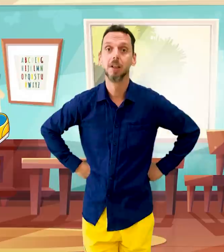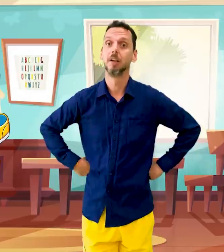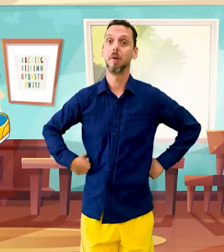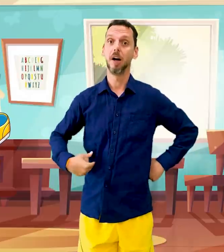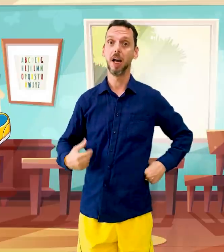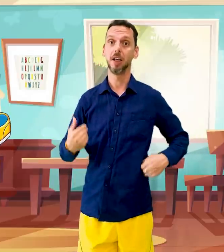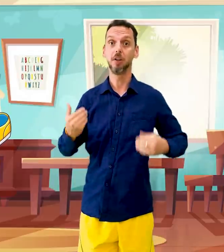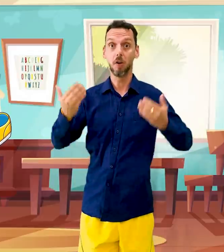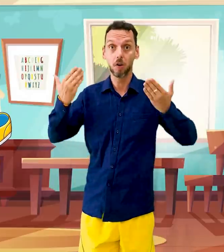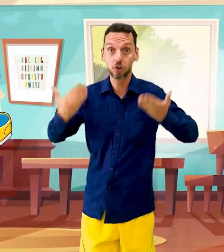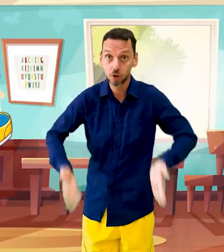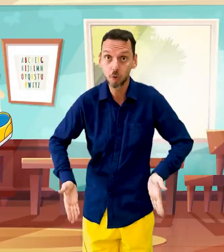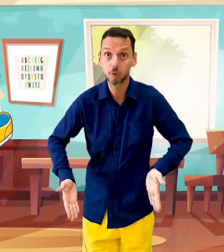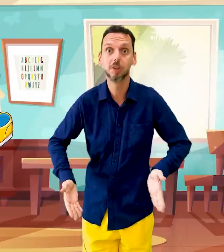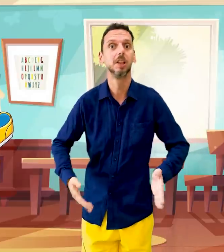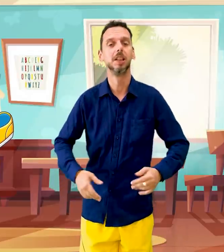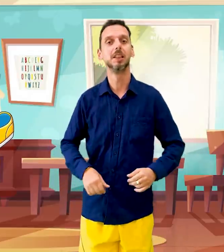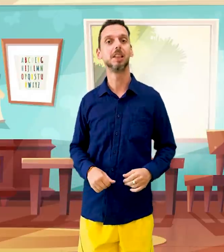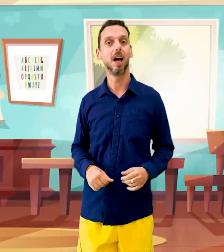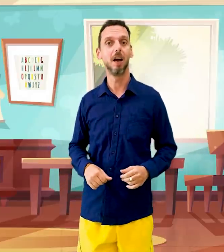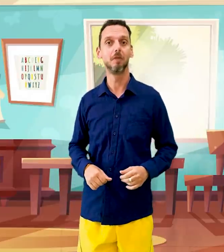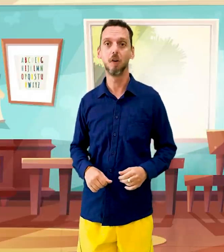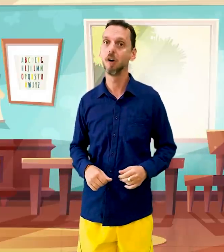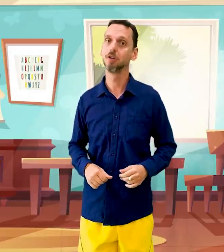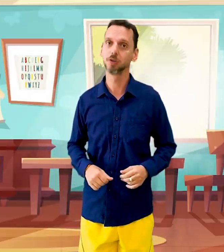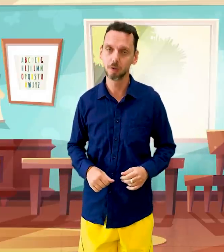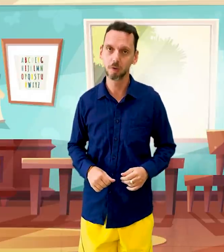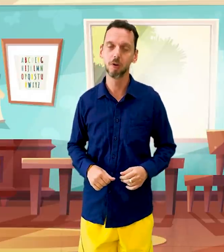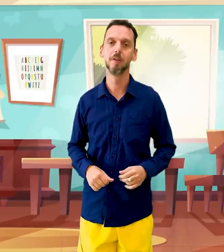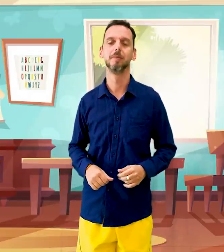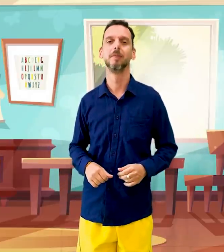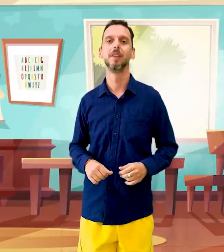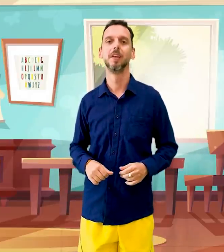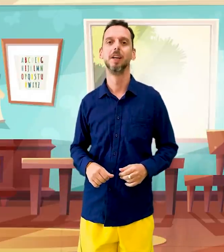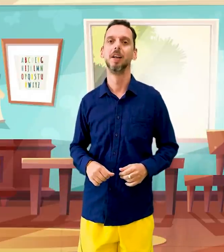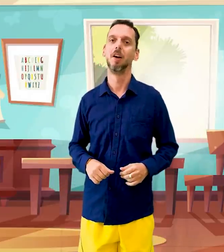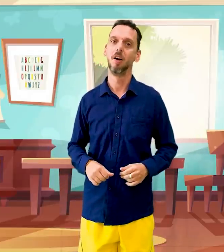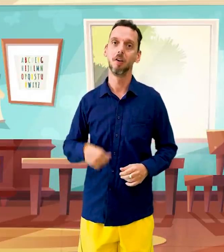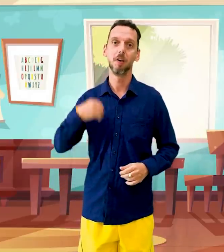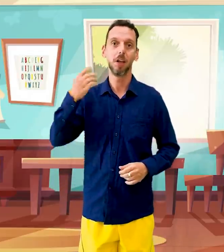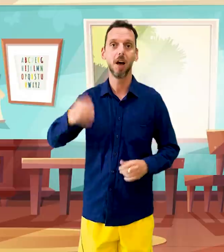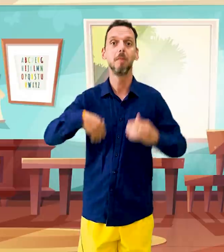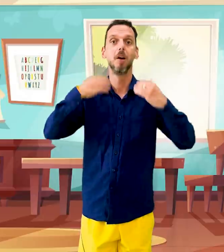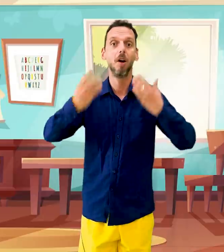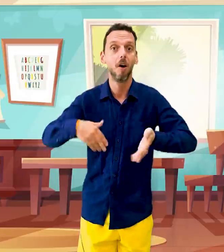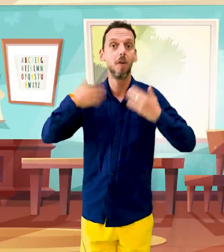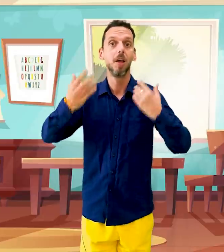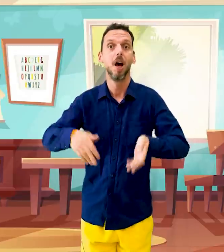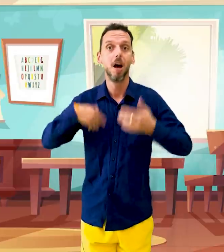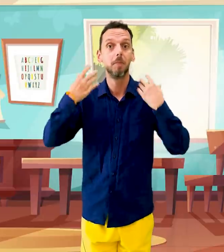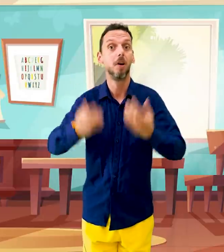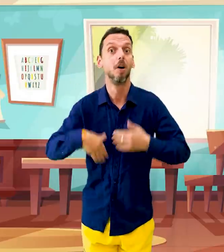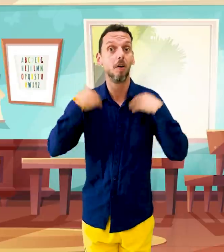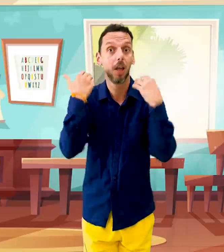Put off your shoes, we are home Hurry up, hurry up, hurry